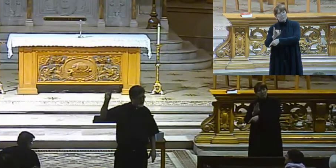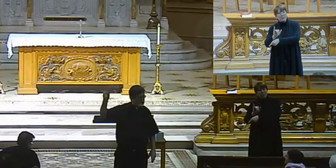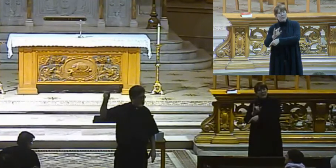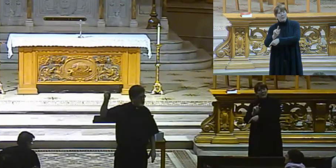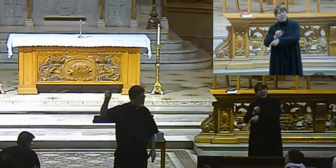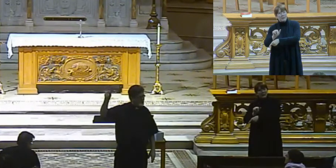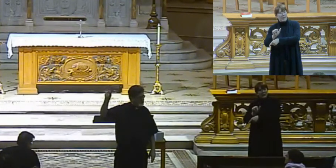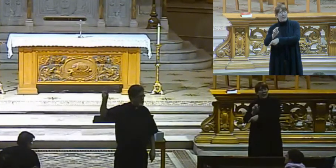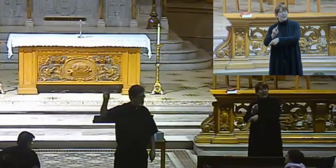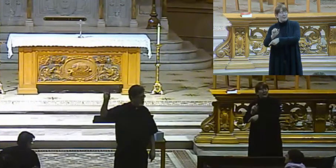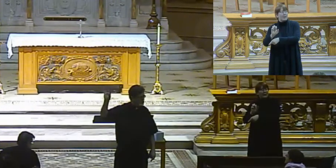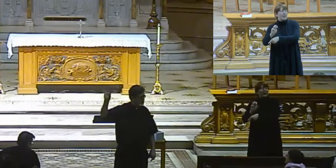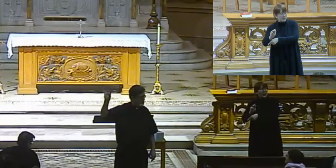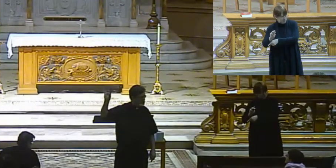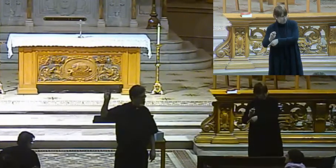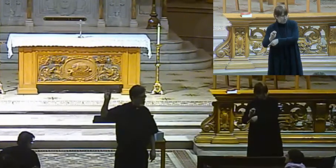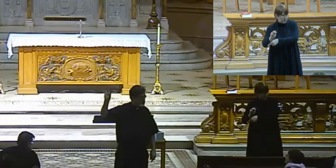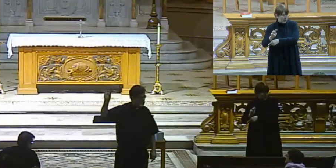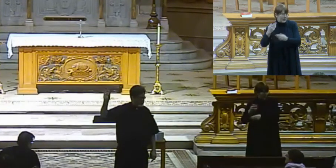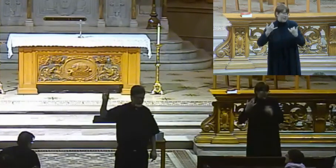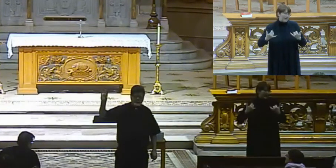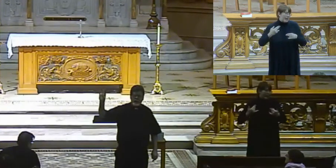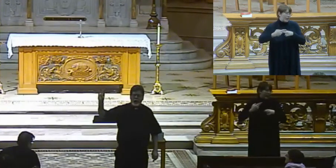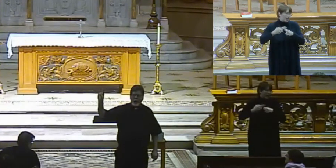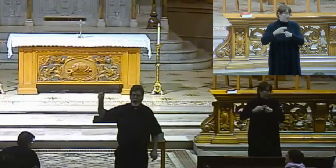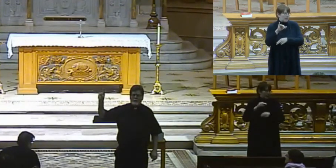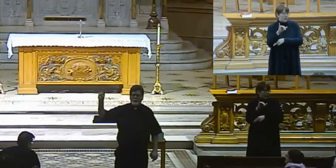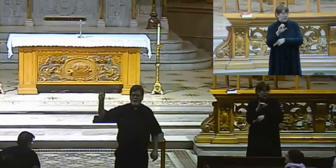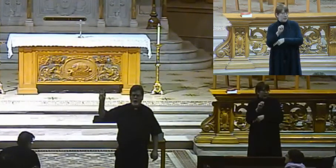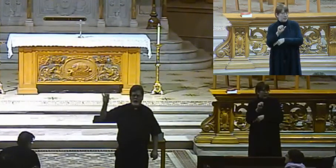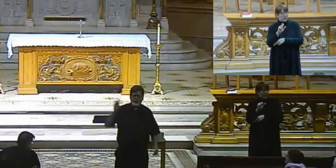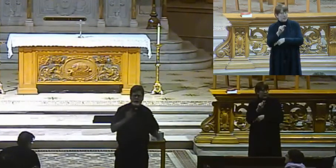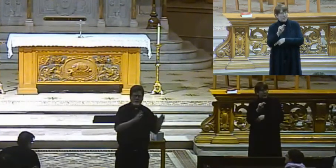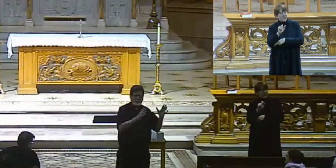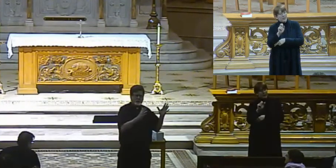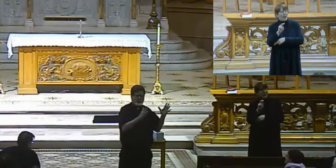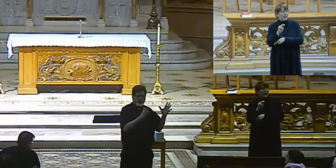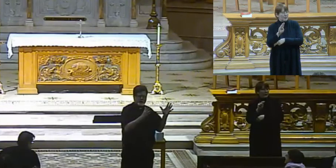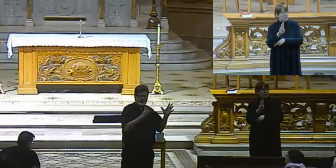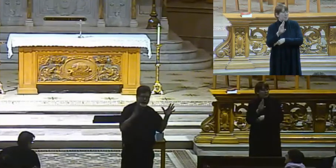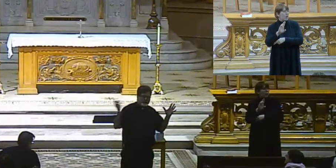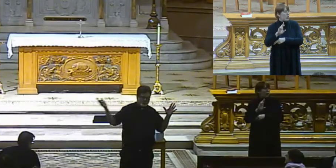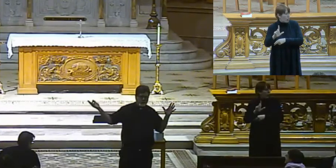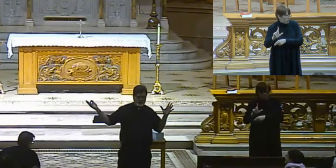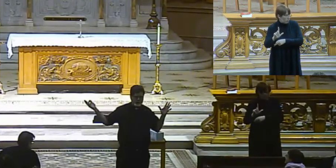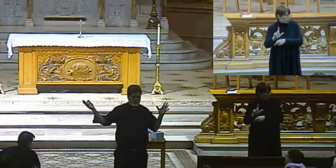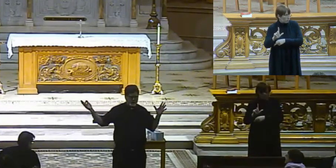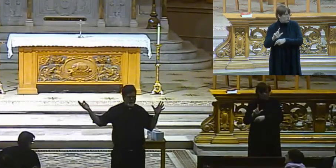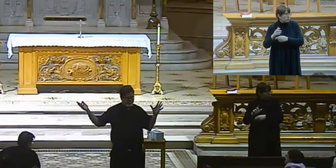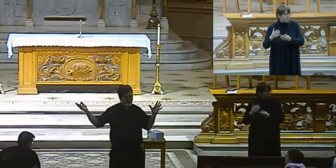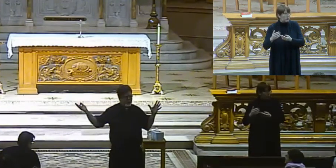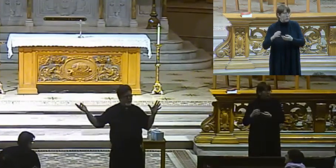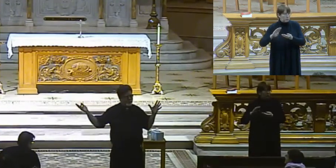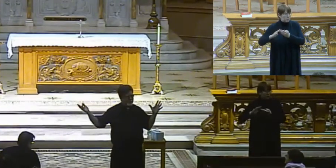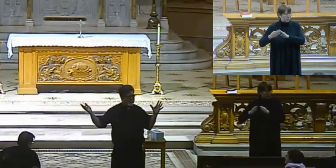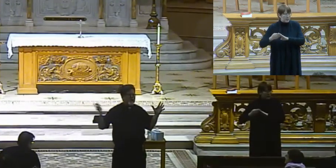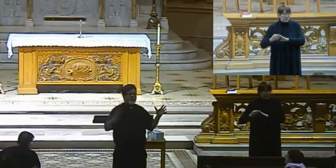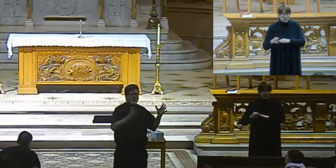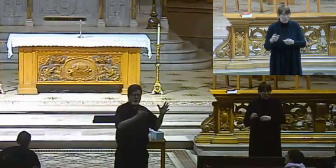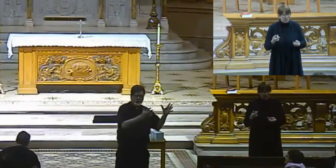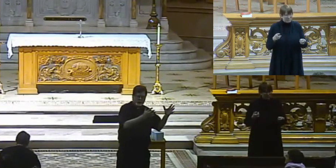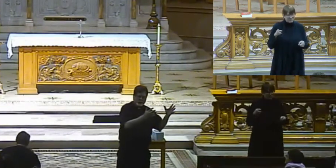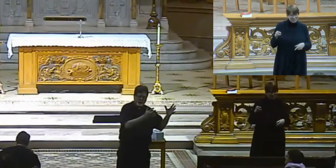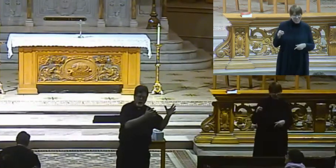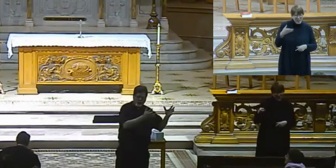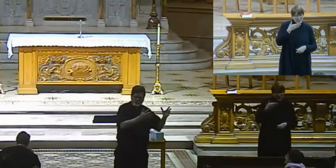It's now known as Istanbul, all right? It's in Turkey. What he did was he said, that's a great city, and that's where I want to be.